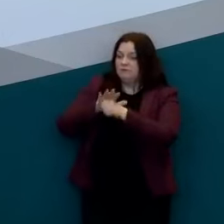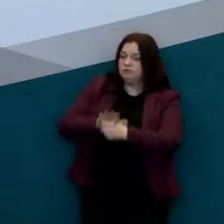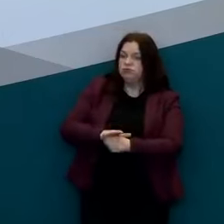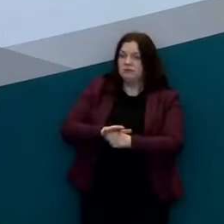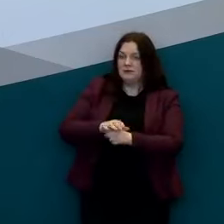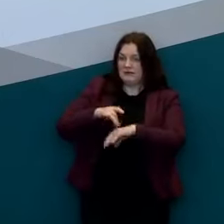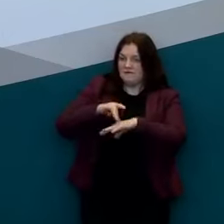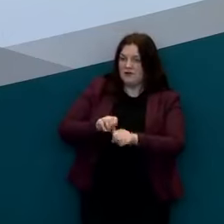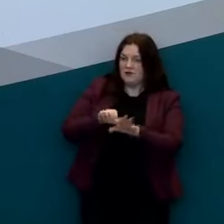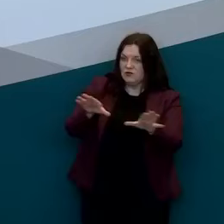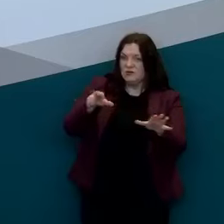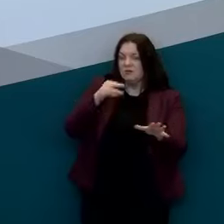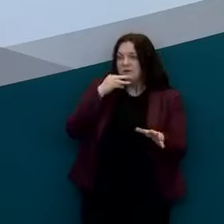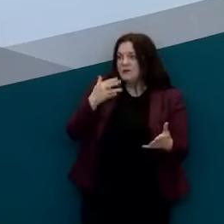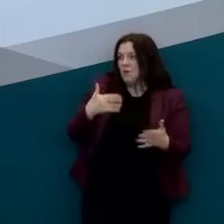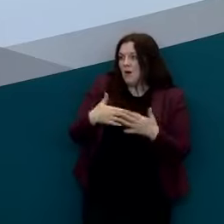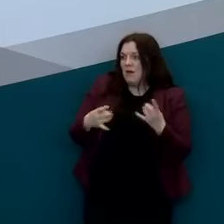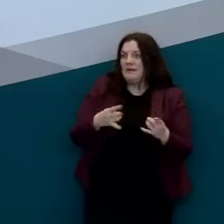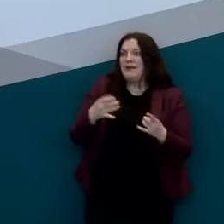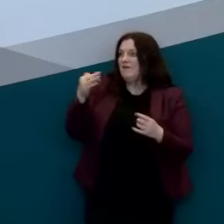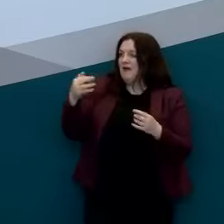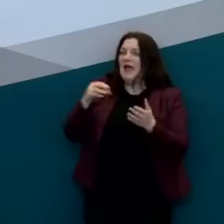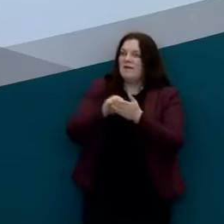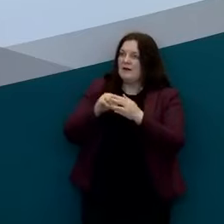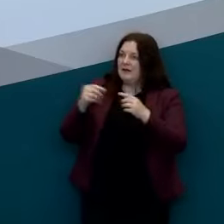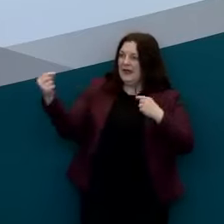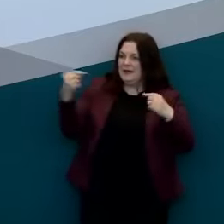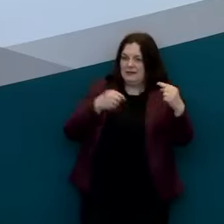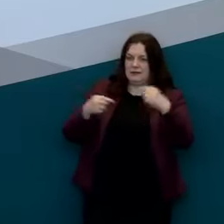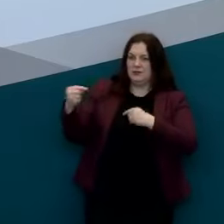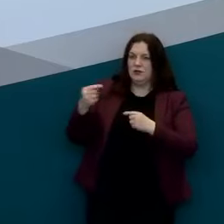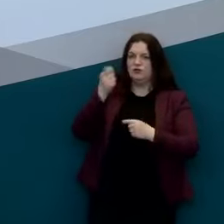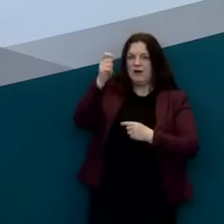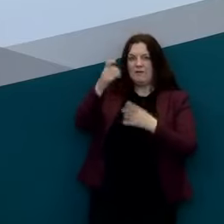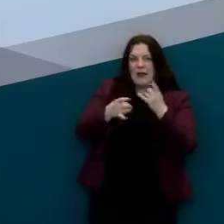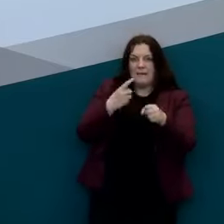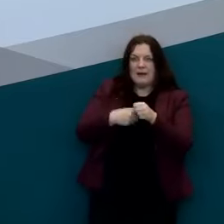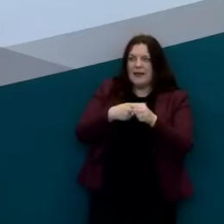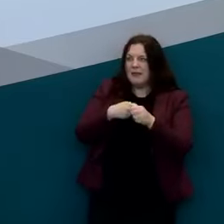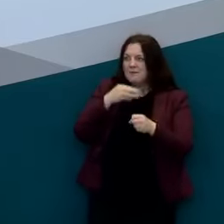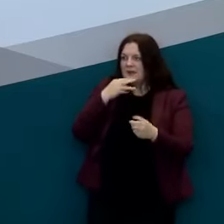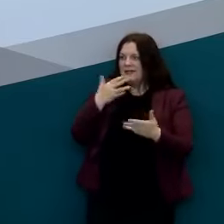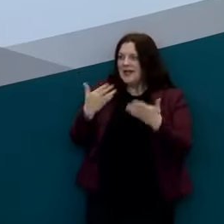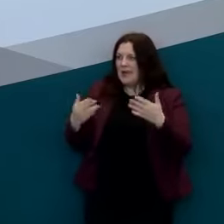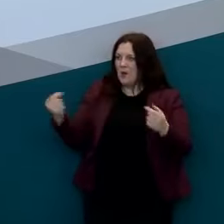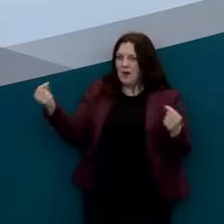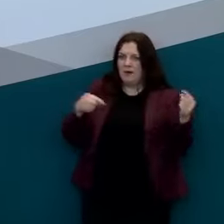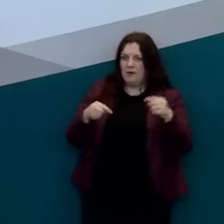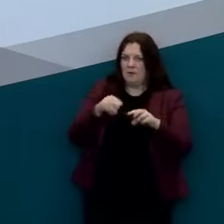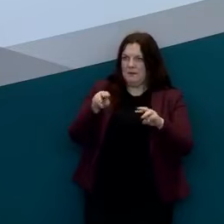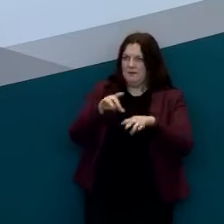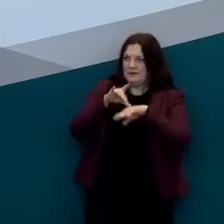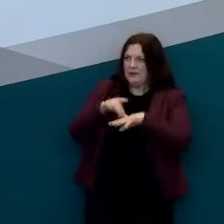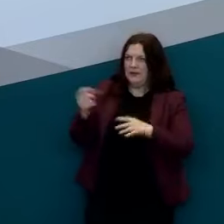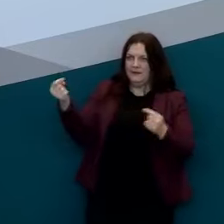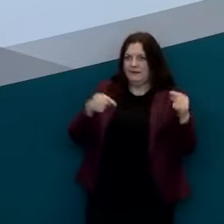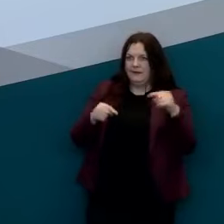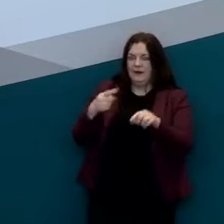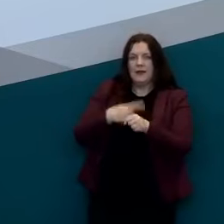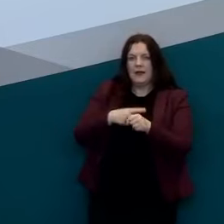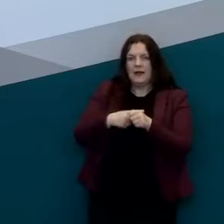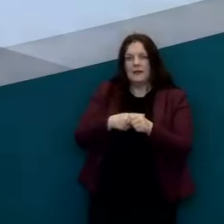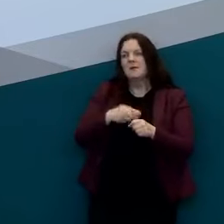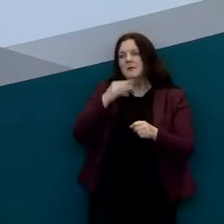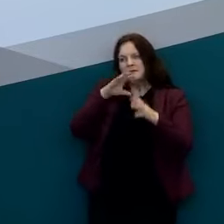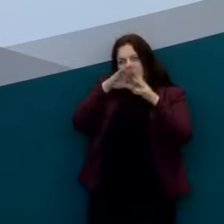let's say inward migration of individuals or travel starts to happen and cases start to get imported and with the global community will be